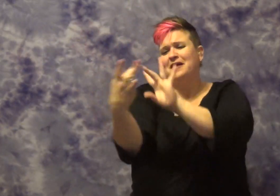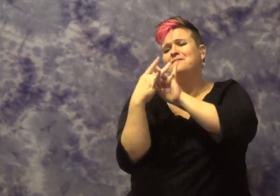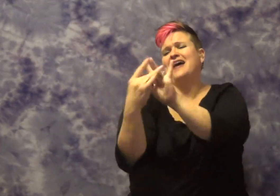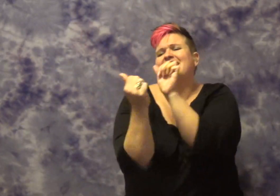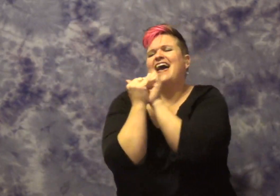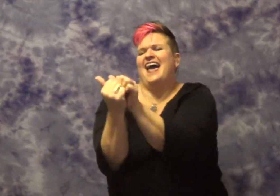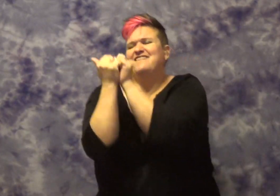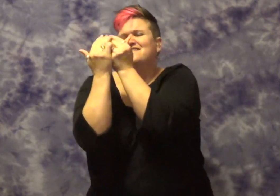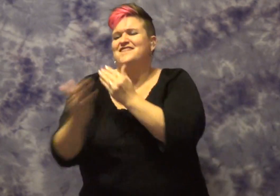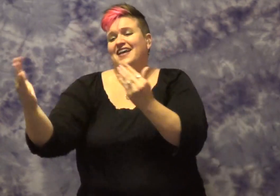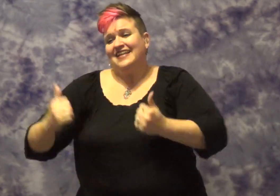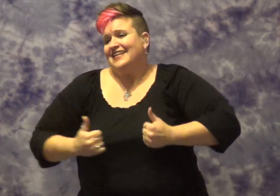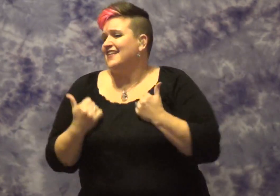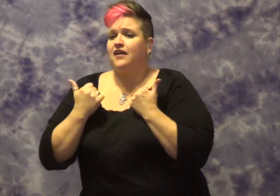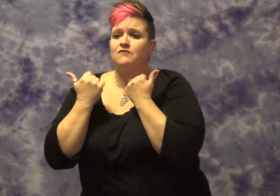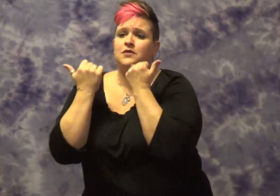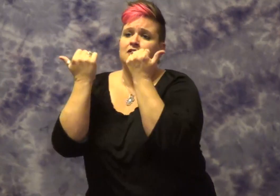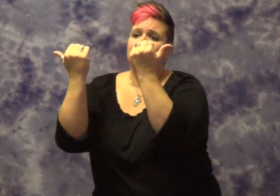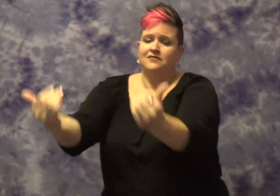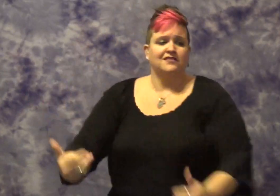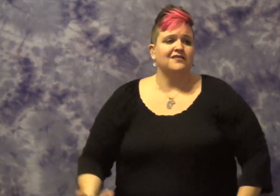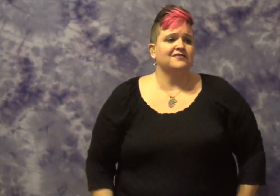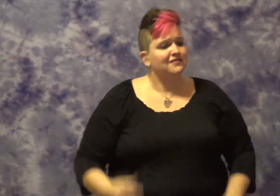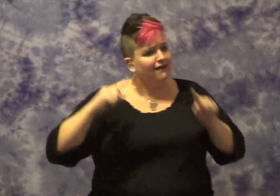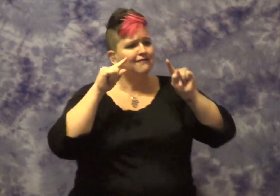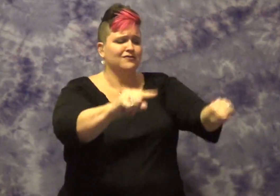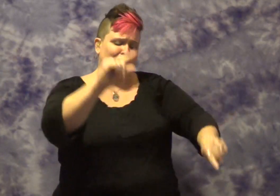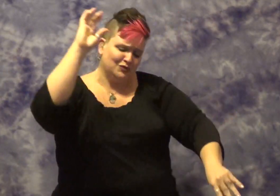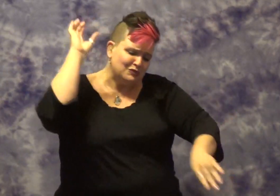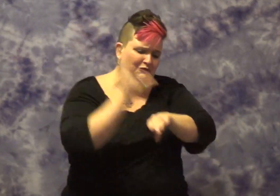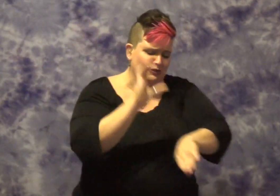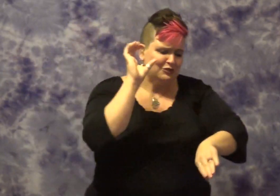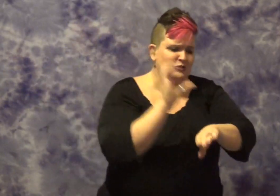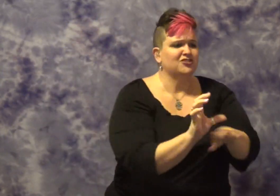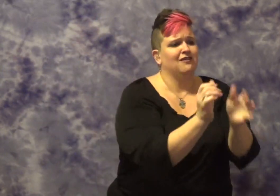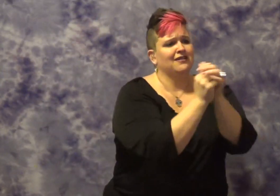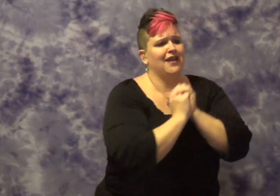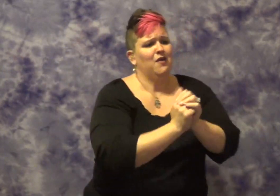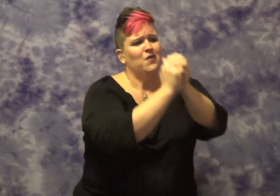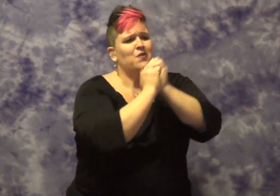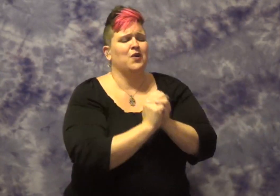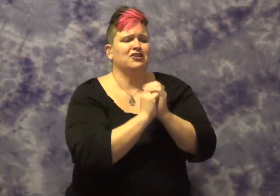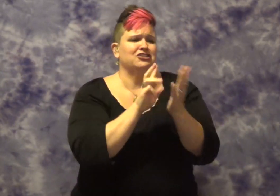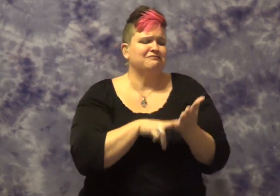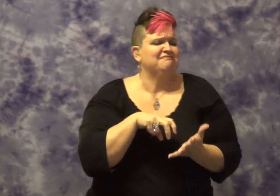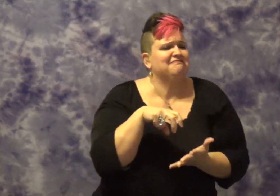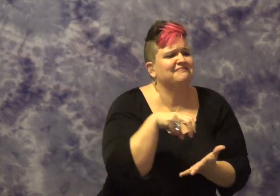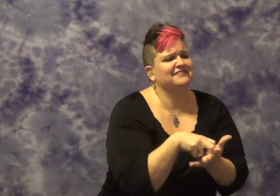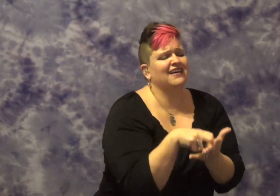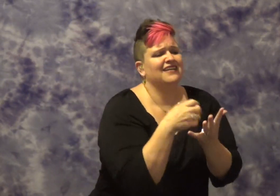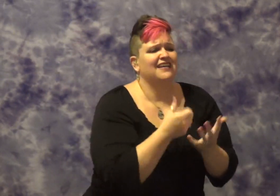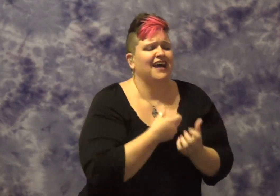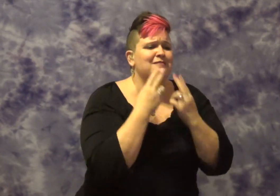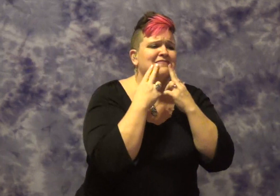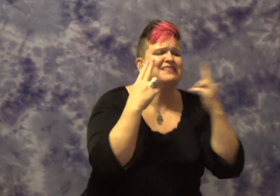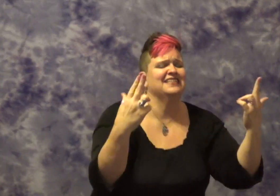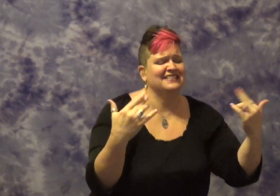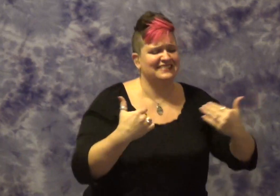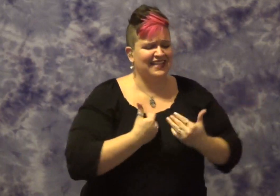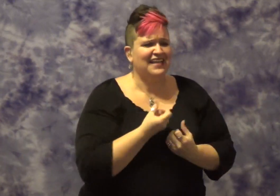me give you my life Take me to church, I'll worship like a dog at the shrine of your life I'll tell